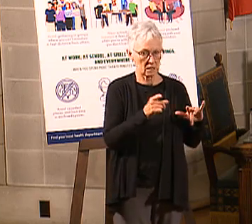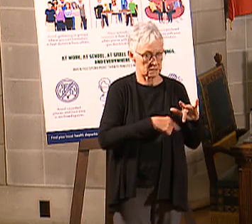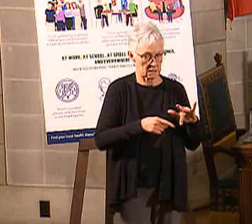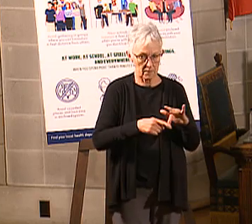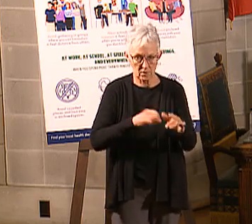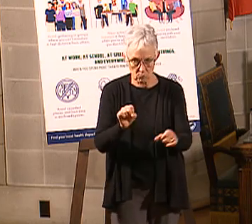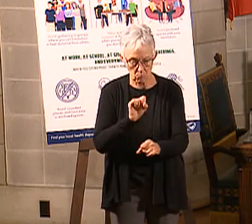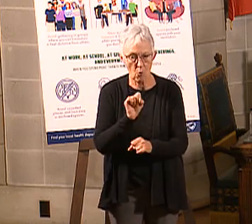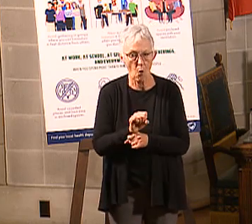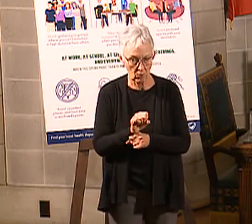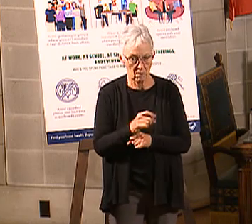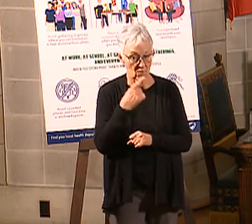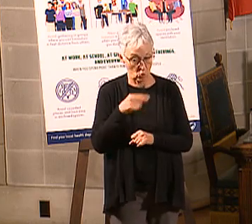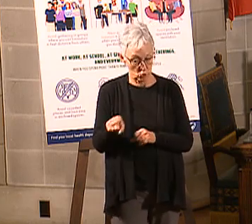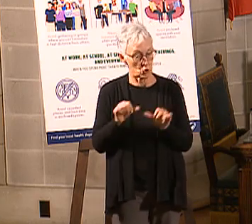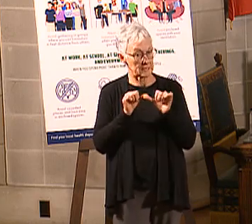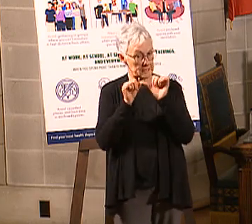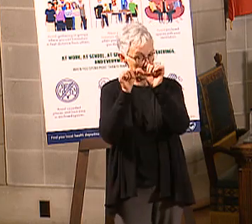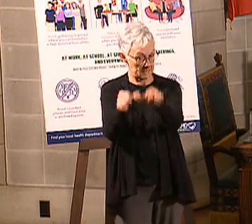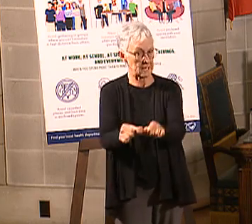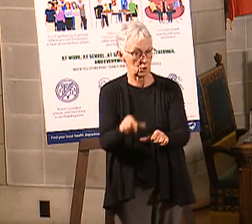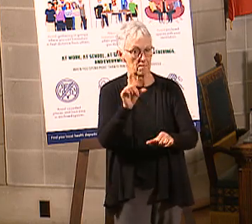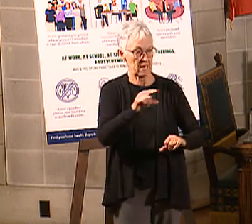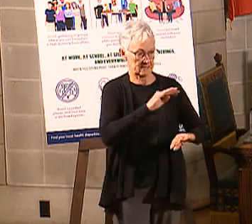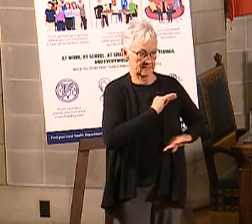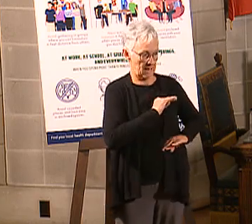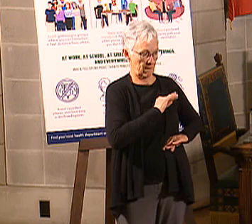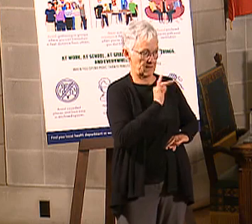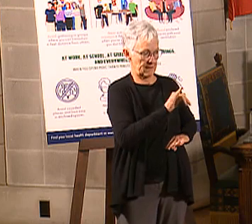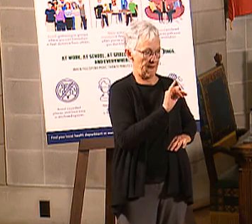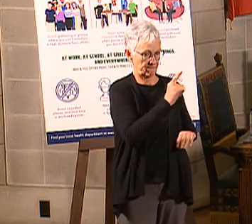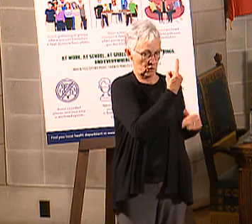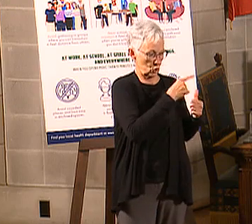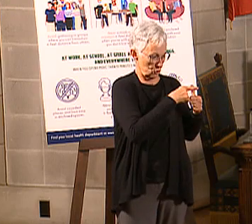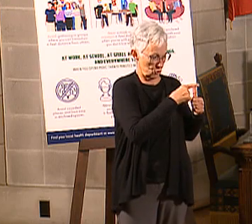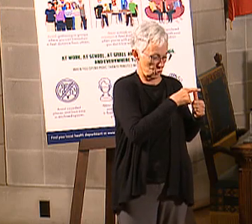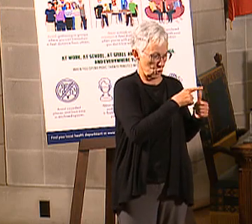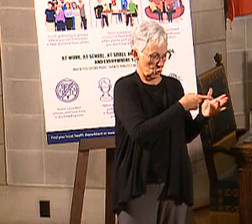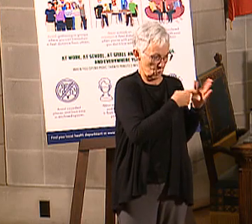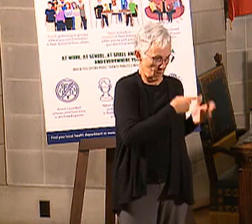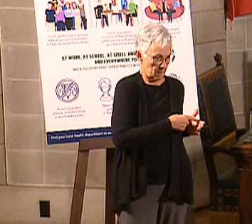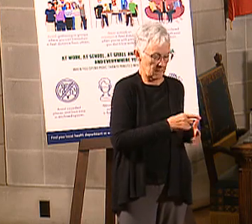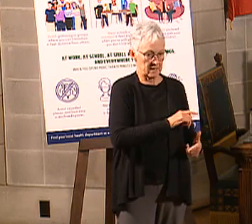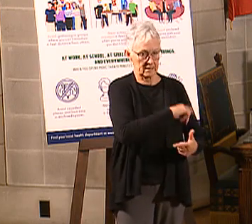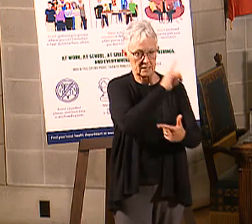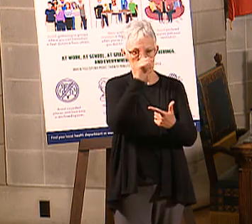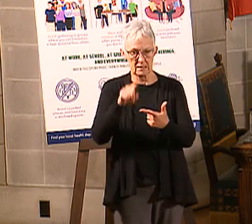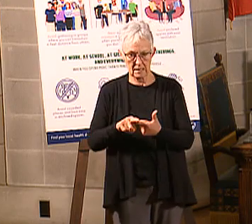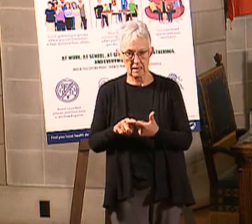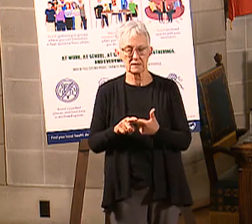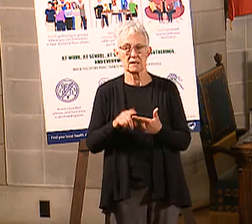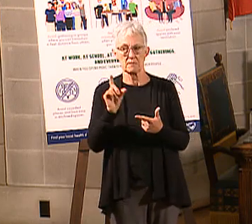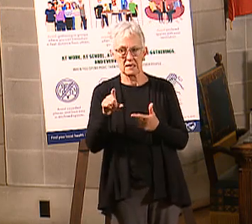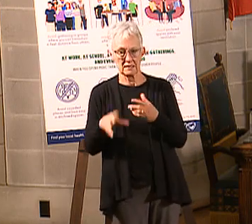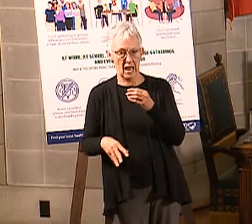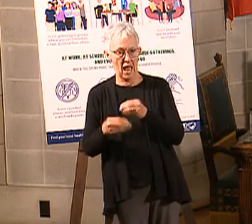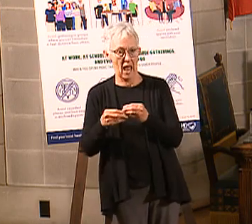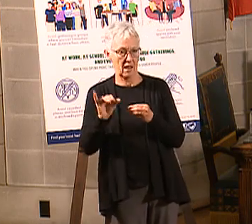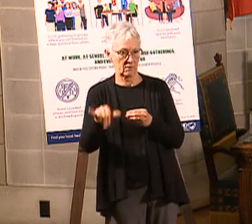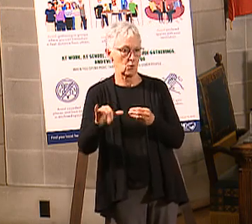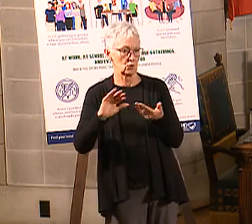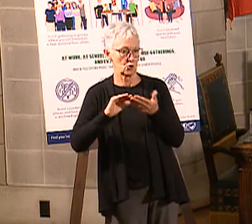That's all what you're continuing to do. And then the next step is doing these 80 hours a week of one of these community engagements. Yes, sir.